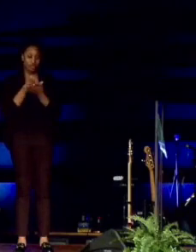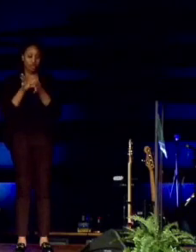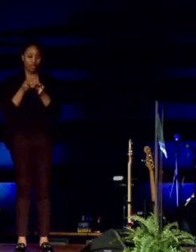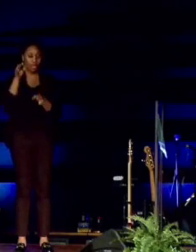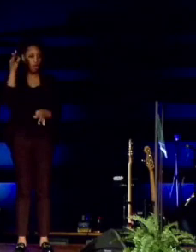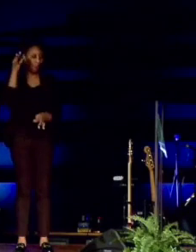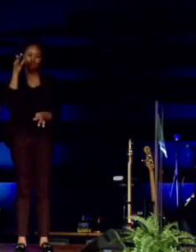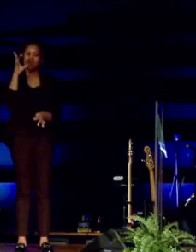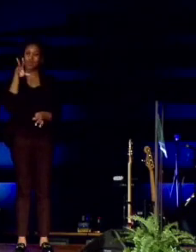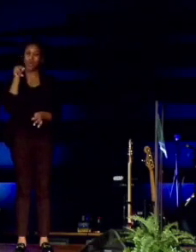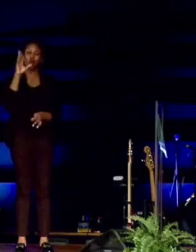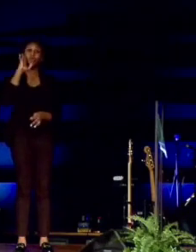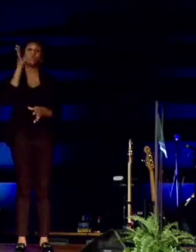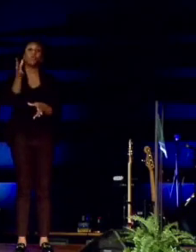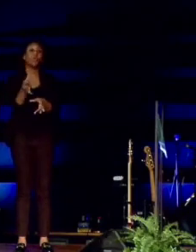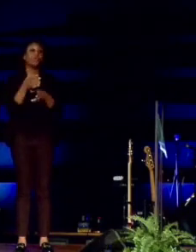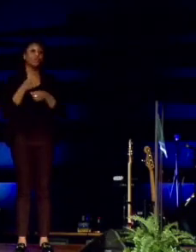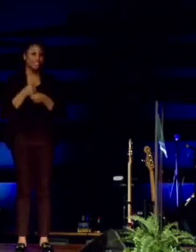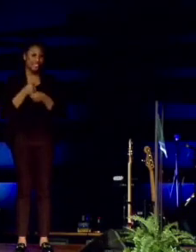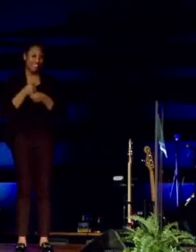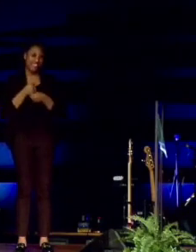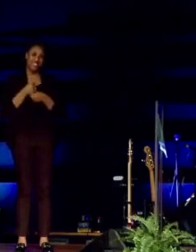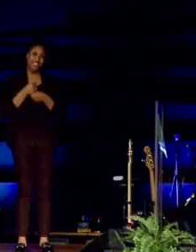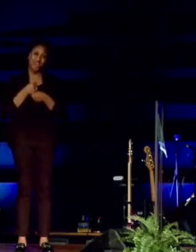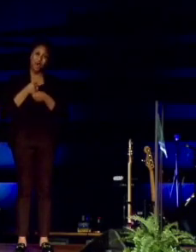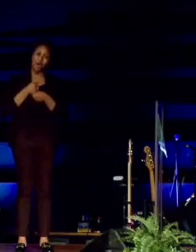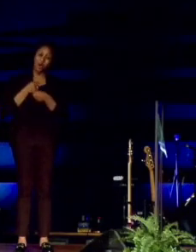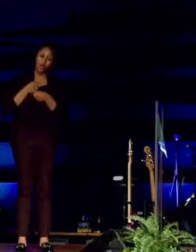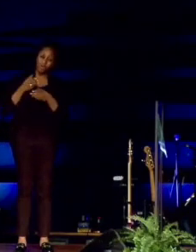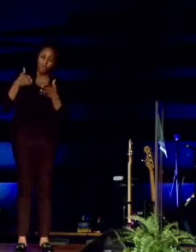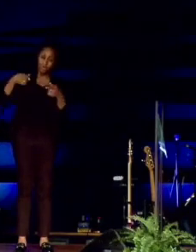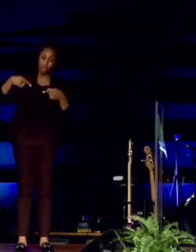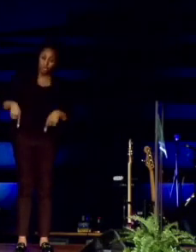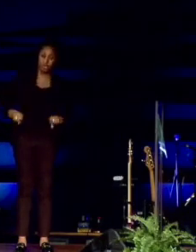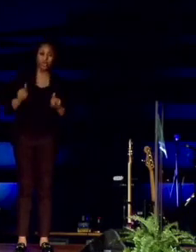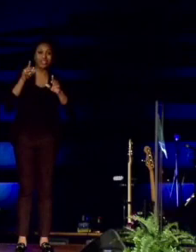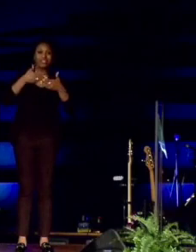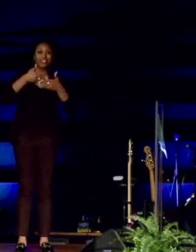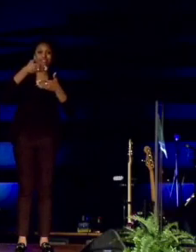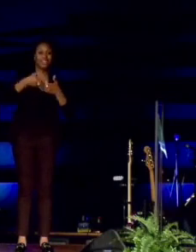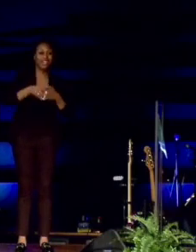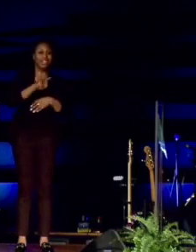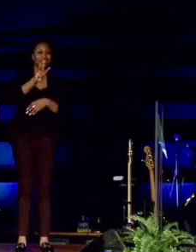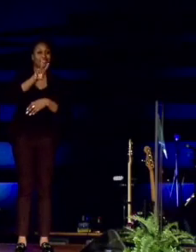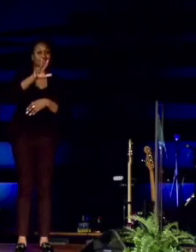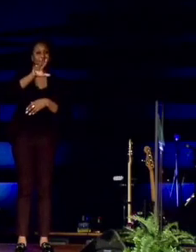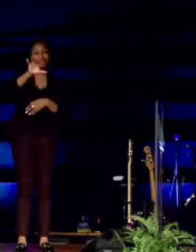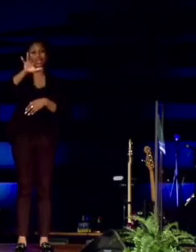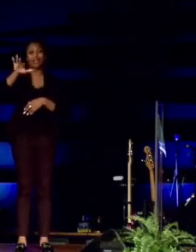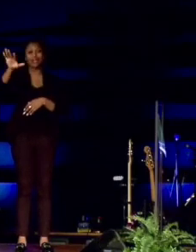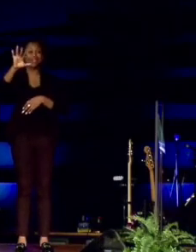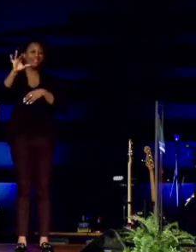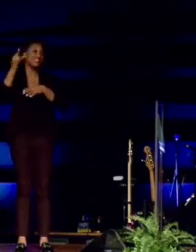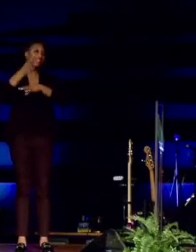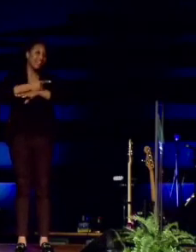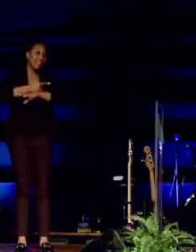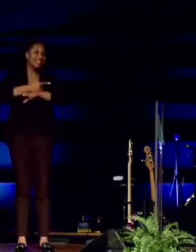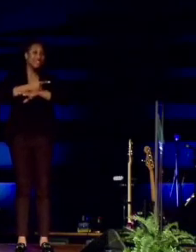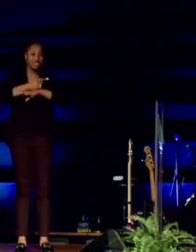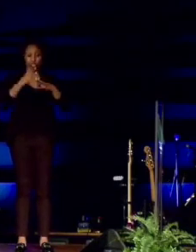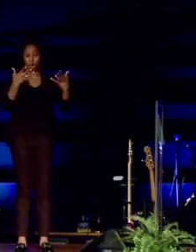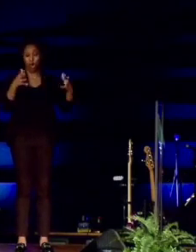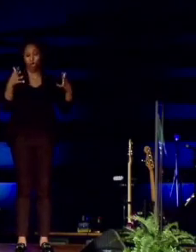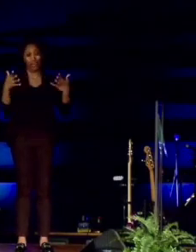full of the Holy Ghost. Over the next 30 some odd days. Will you pass it down your row and tell them it's already done.